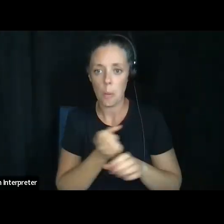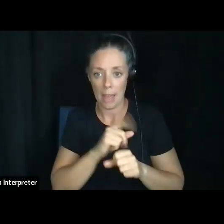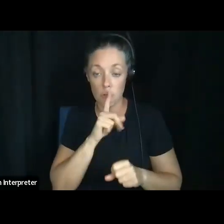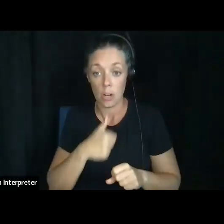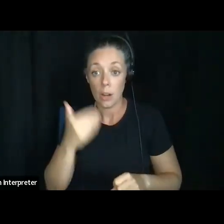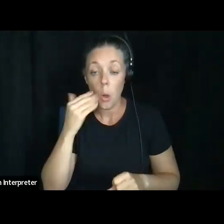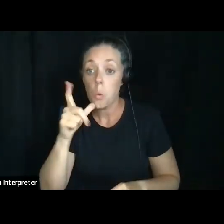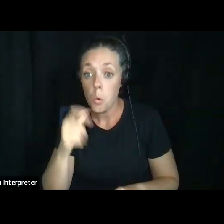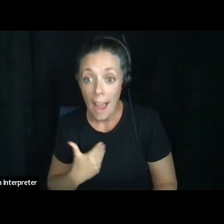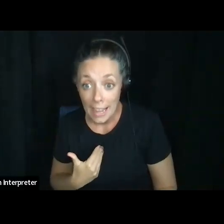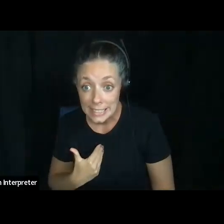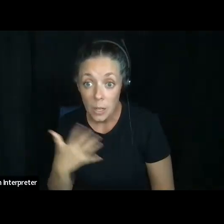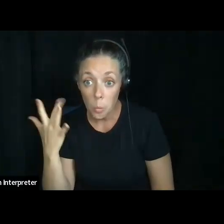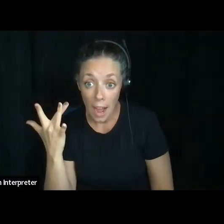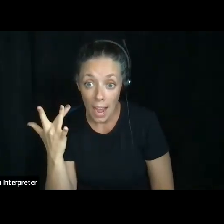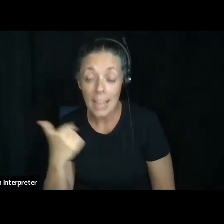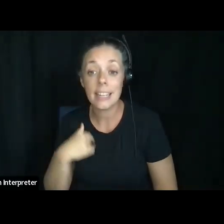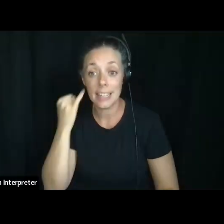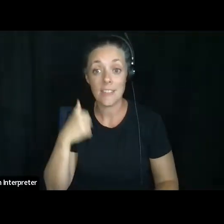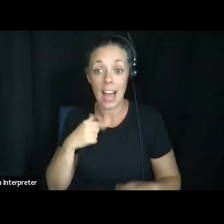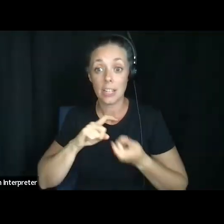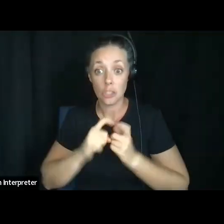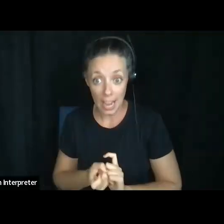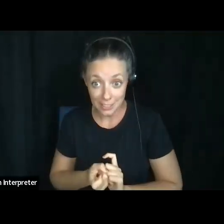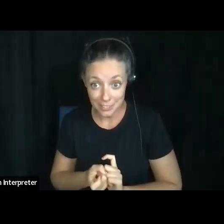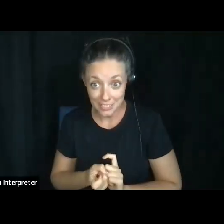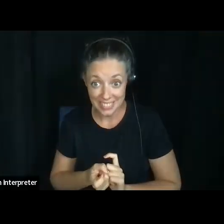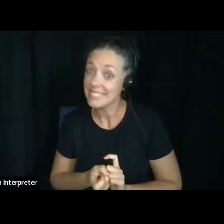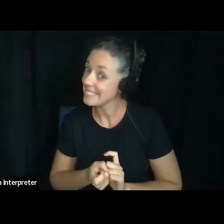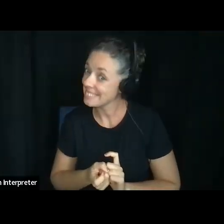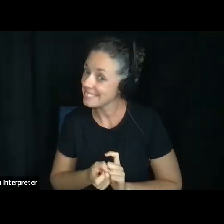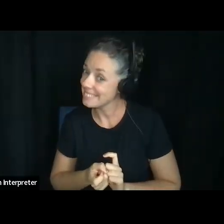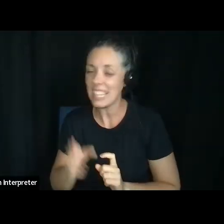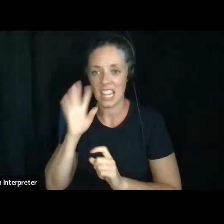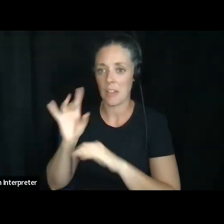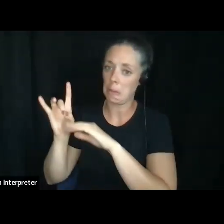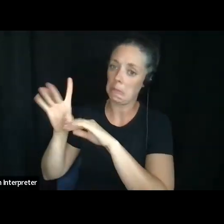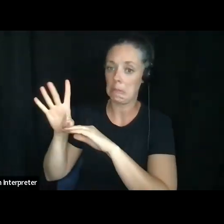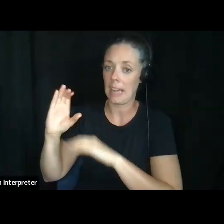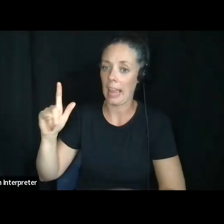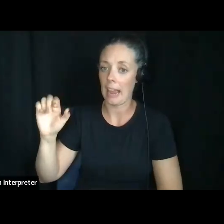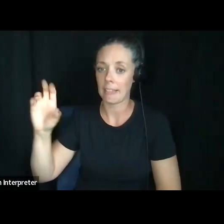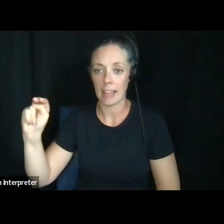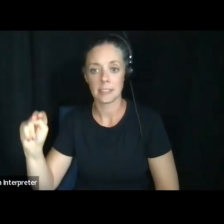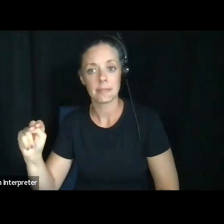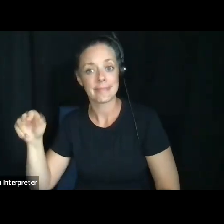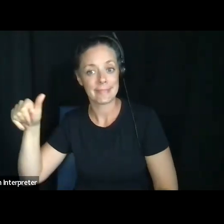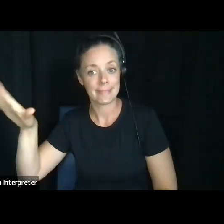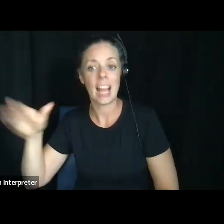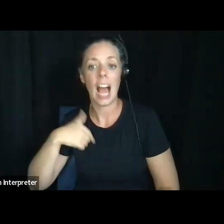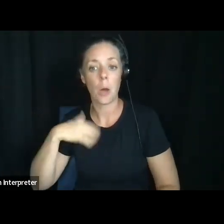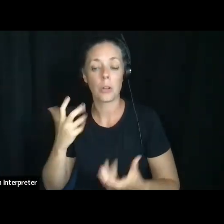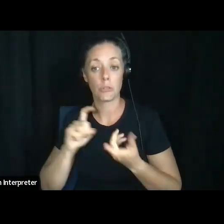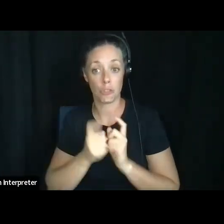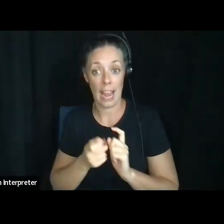copies because if I ever want to change it, when Caitlin, you know, I kick her to the curb and, um, I want to change